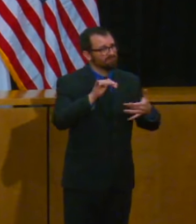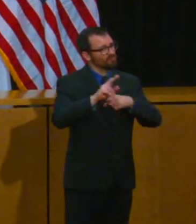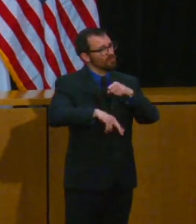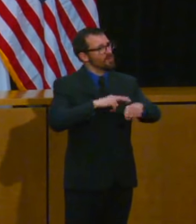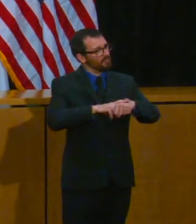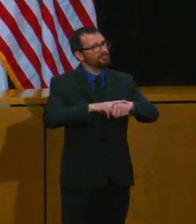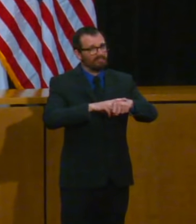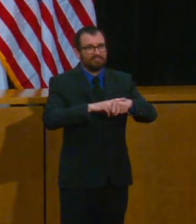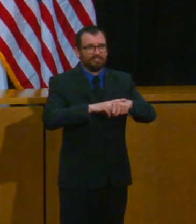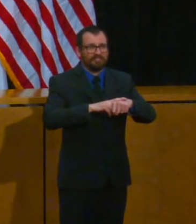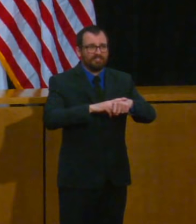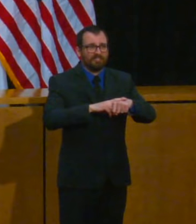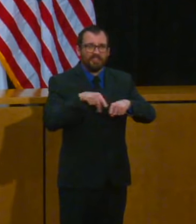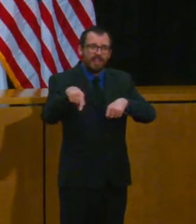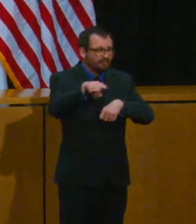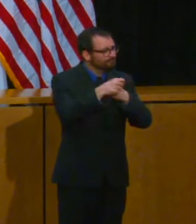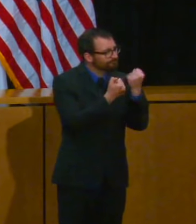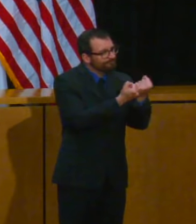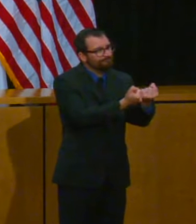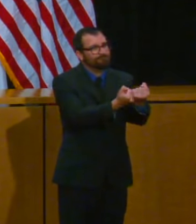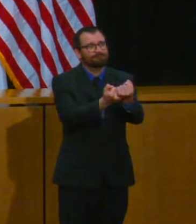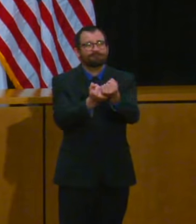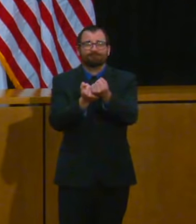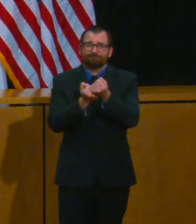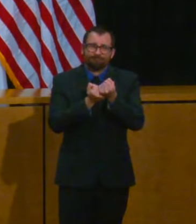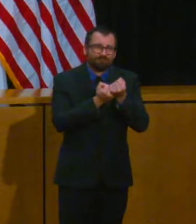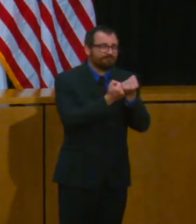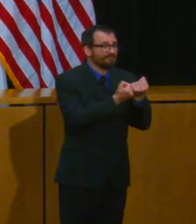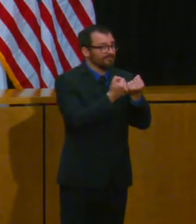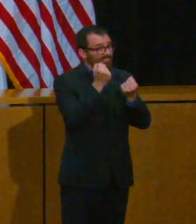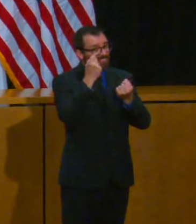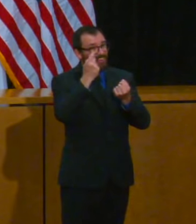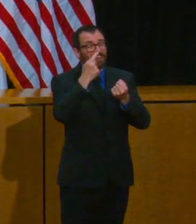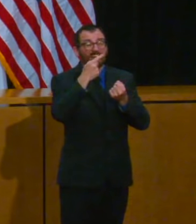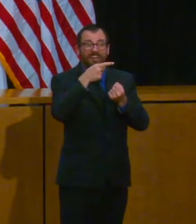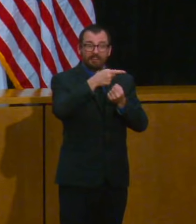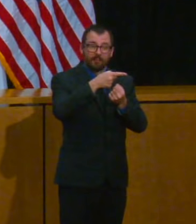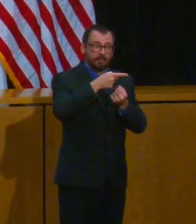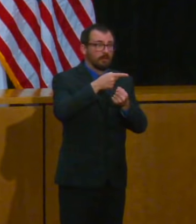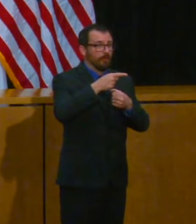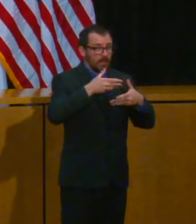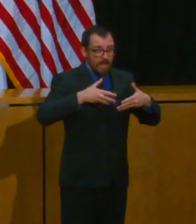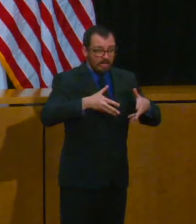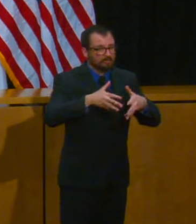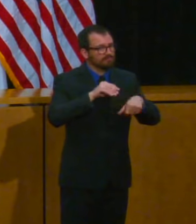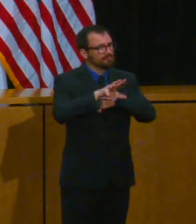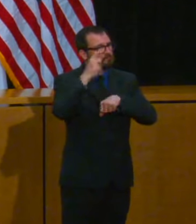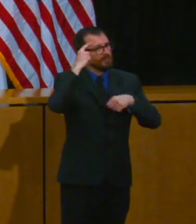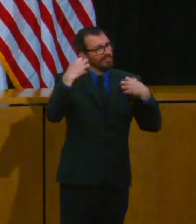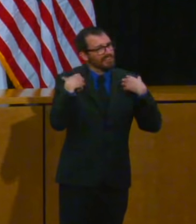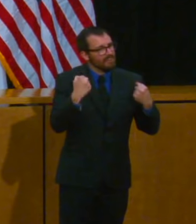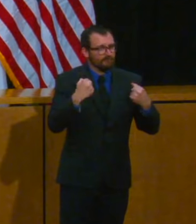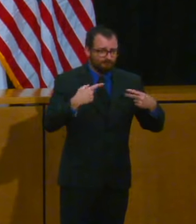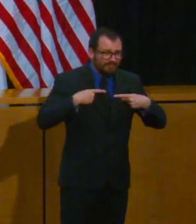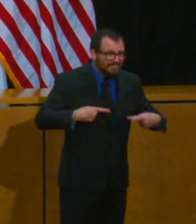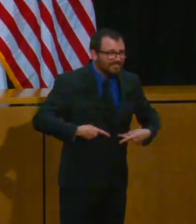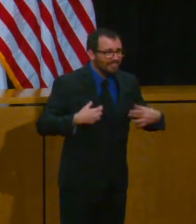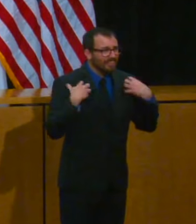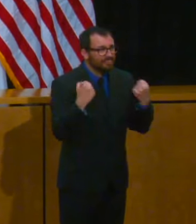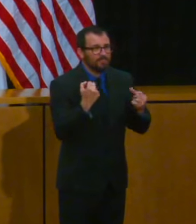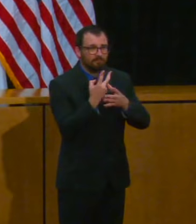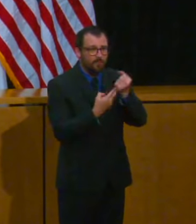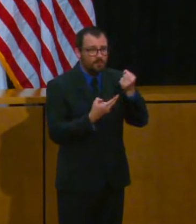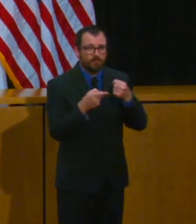physical and mental health from loneliness and situational depression resulting from isolation anxiety